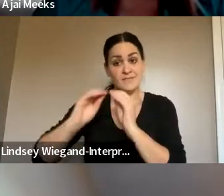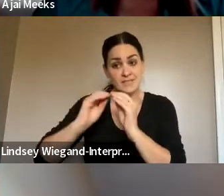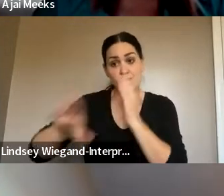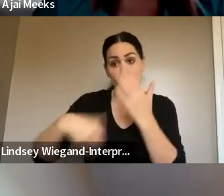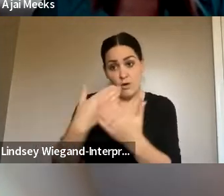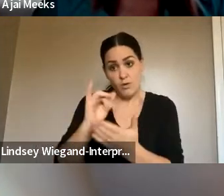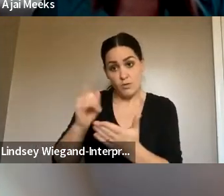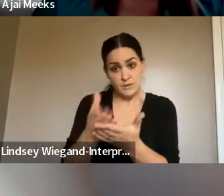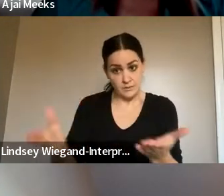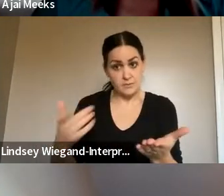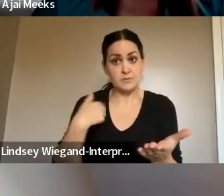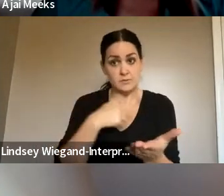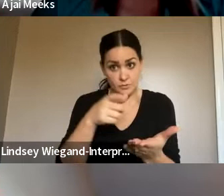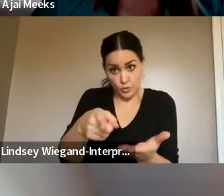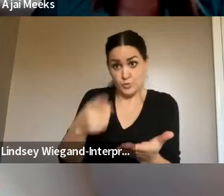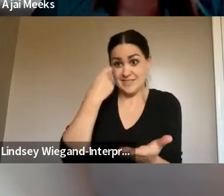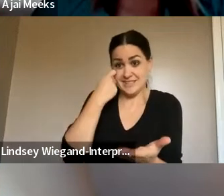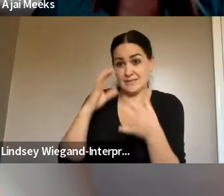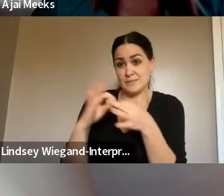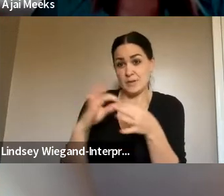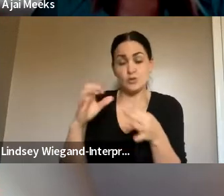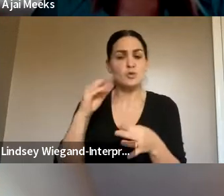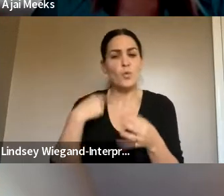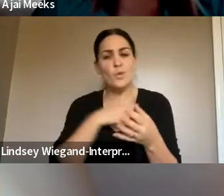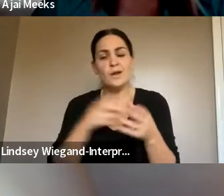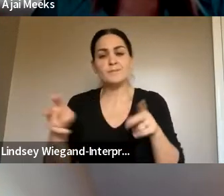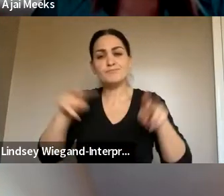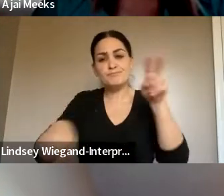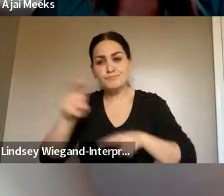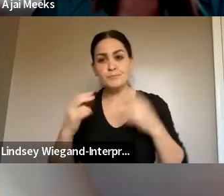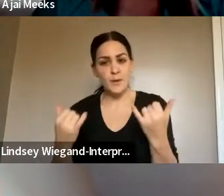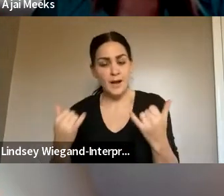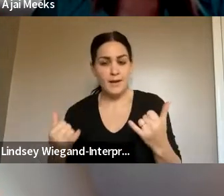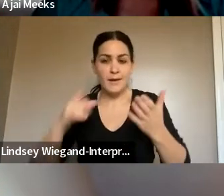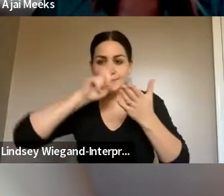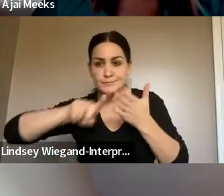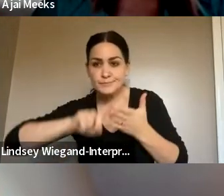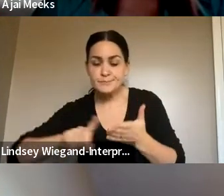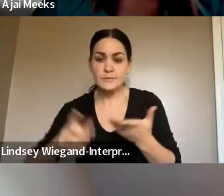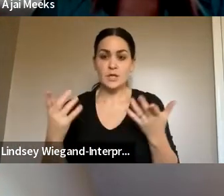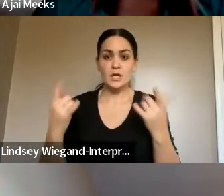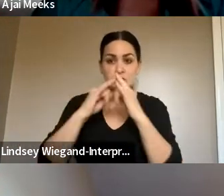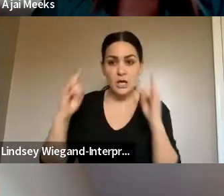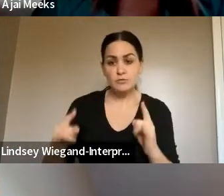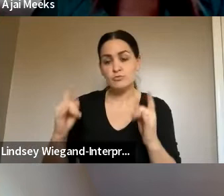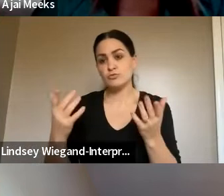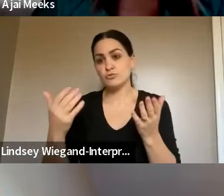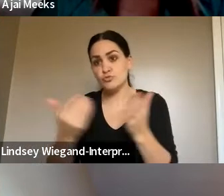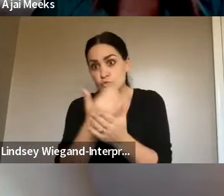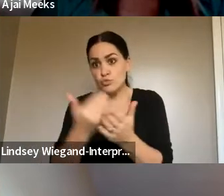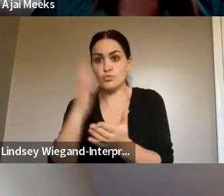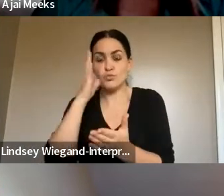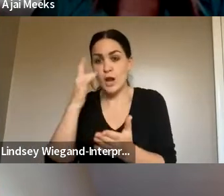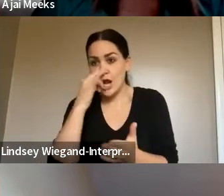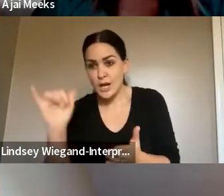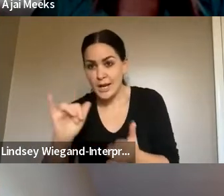about. So, we're in the process of doing a full assessment of what's out there, taking a look at what the new shelter will look like and pretty soon we'll start